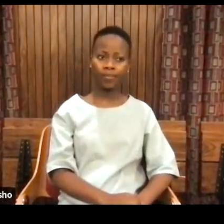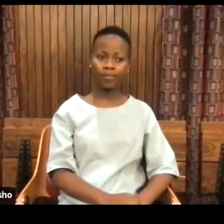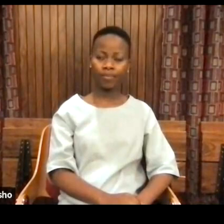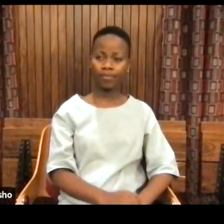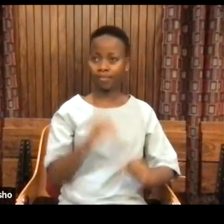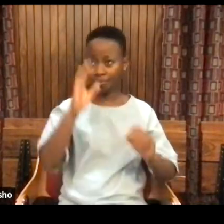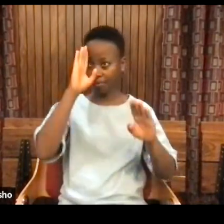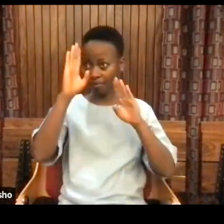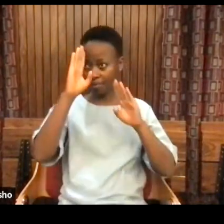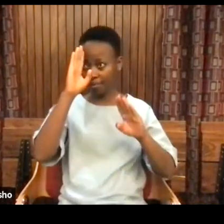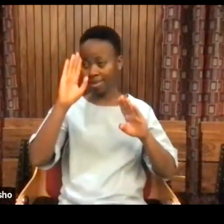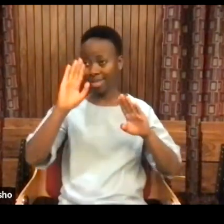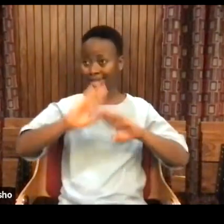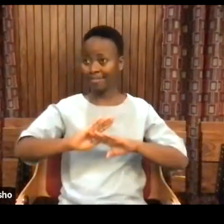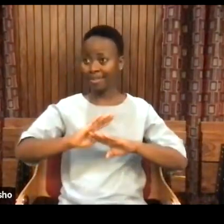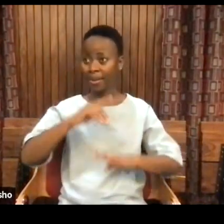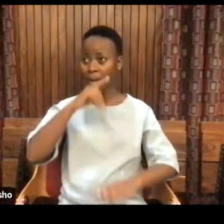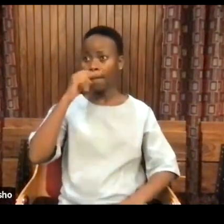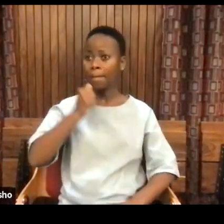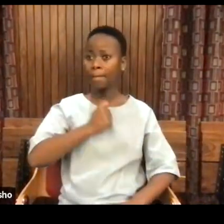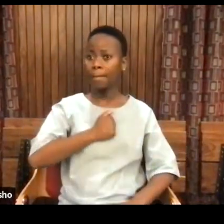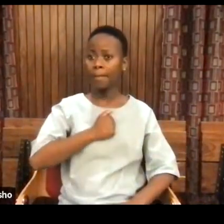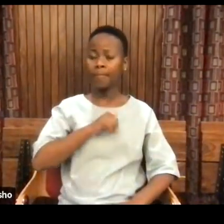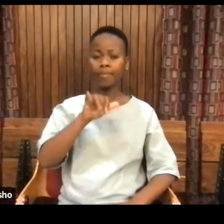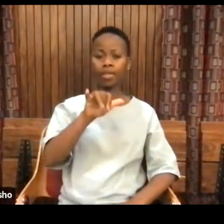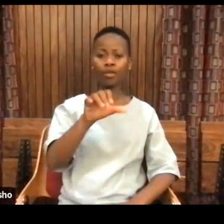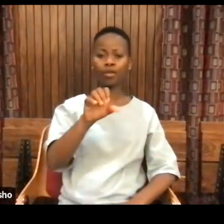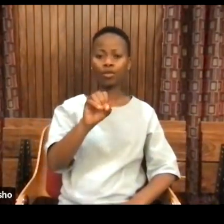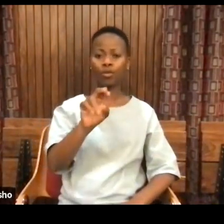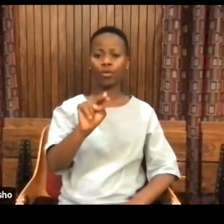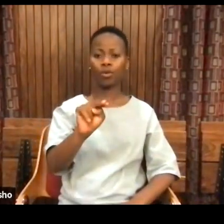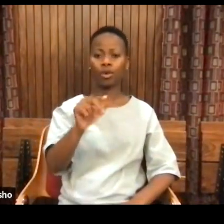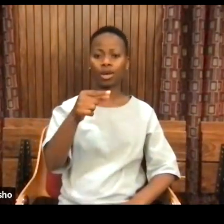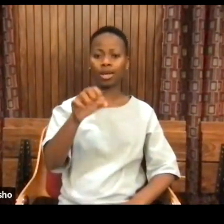Good evening. My name is Yongeza.